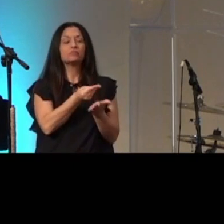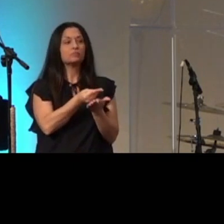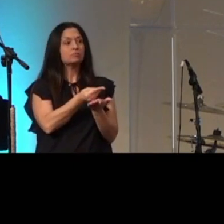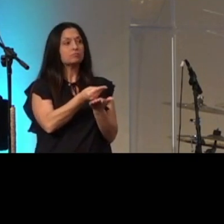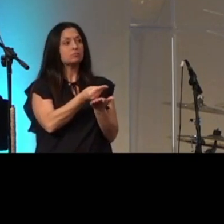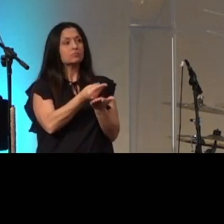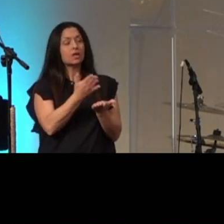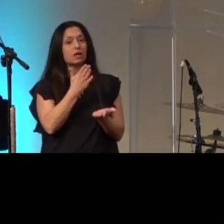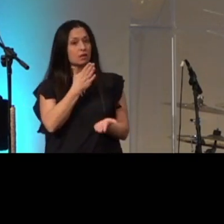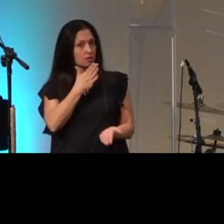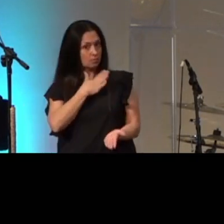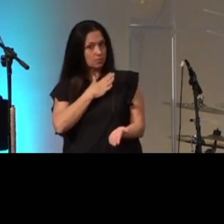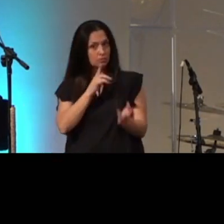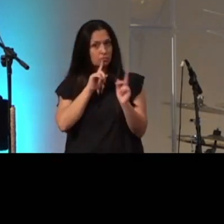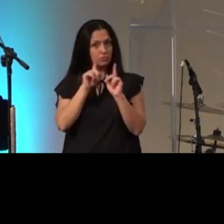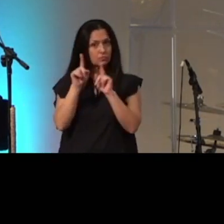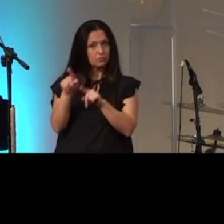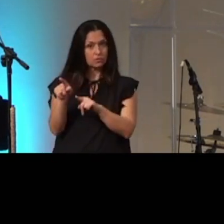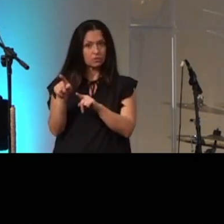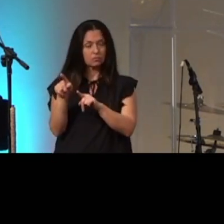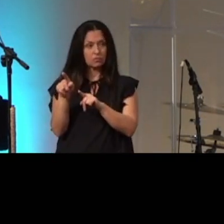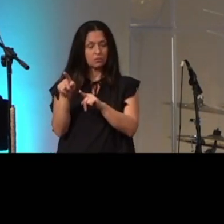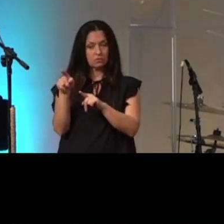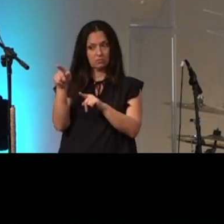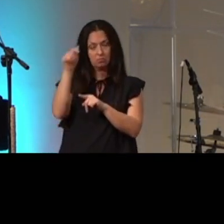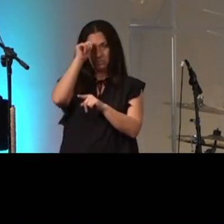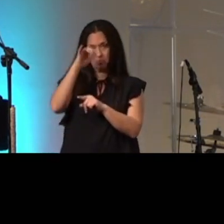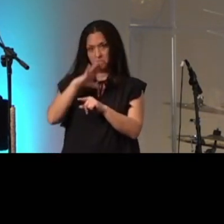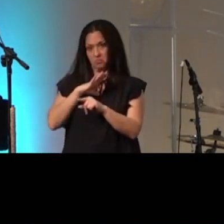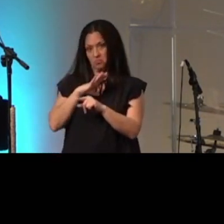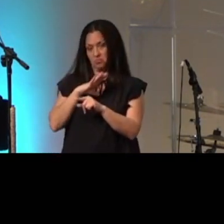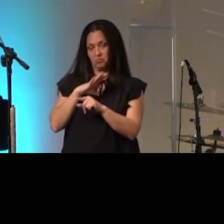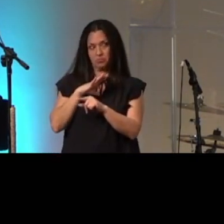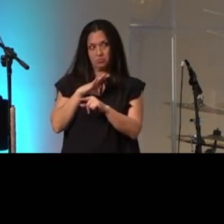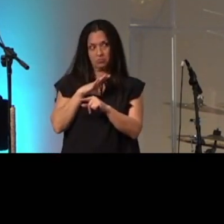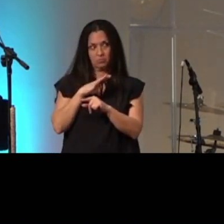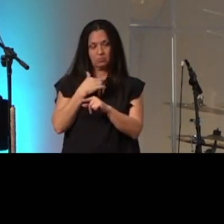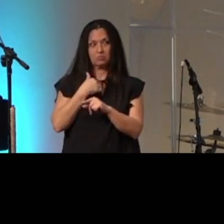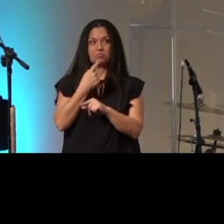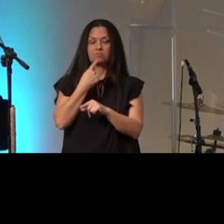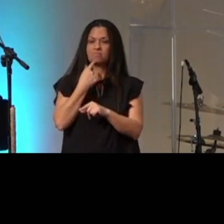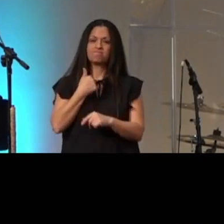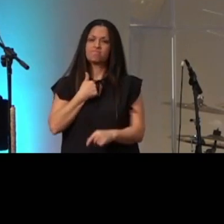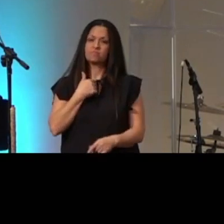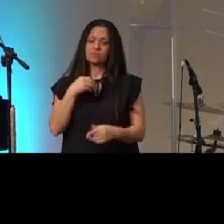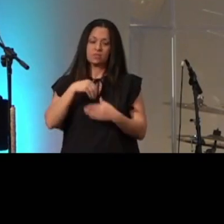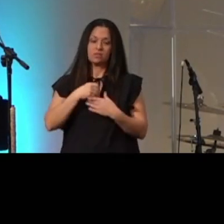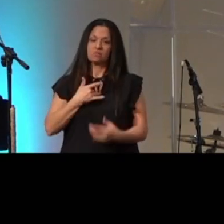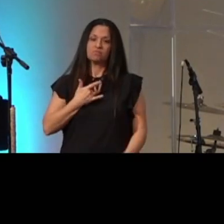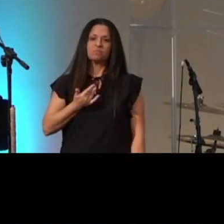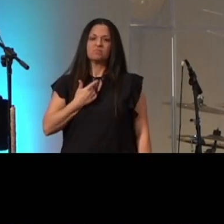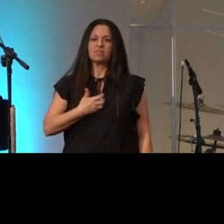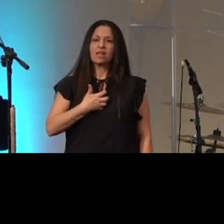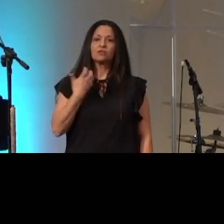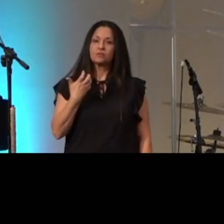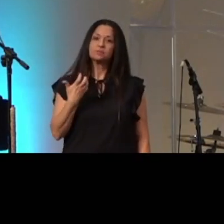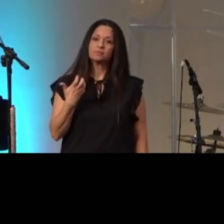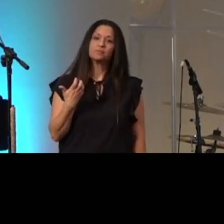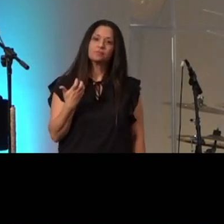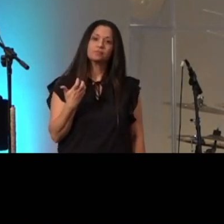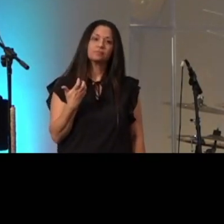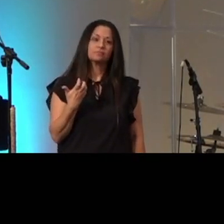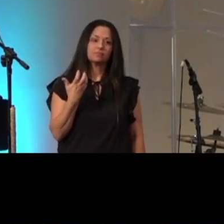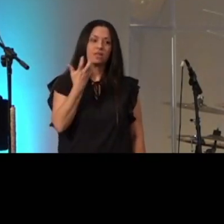and my response my response to this guy was I was angry and